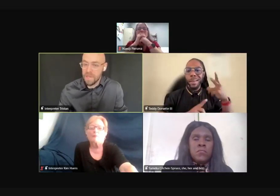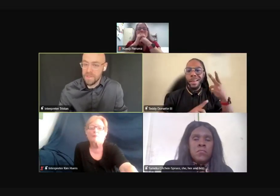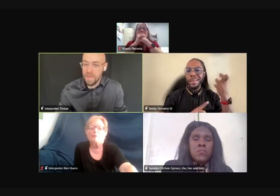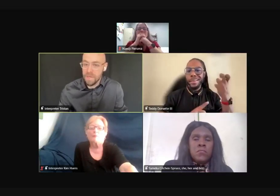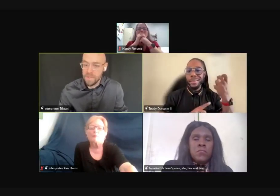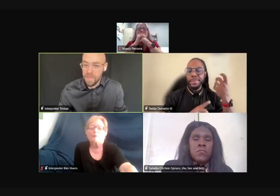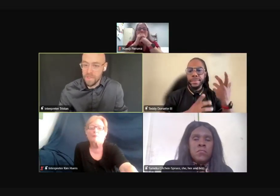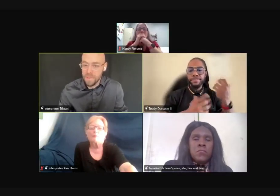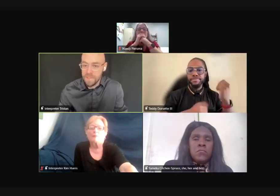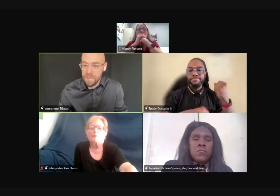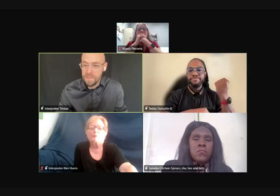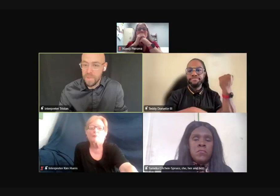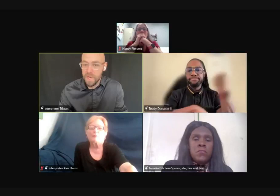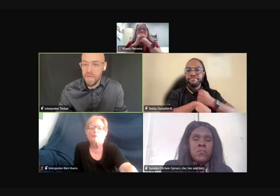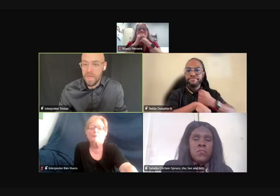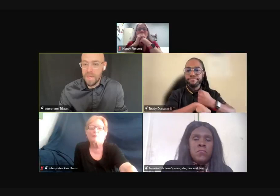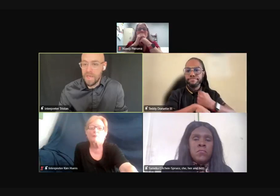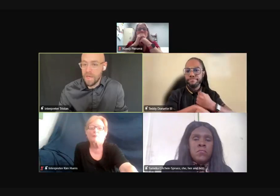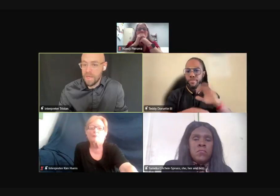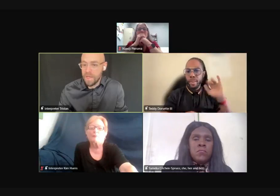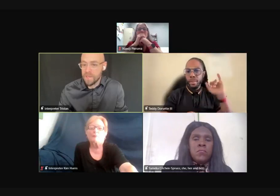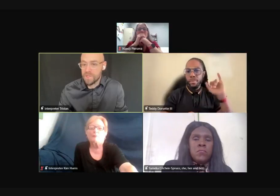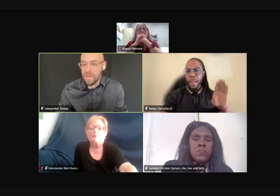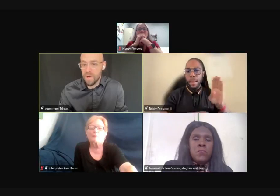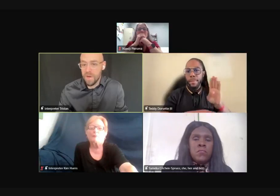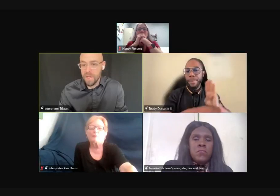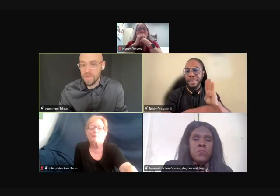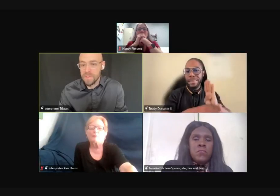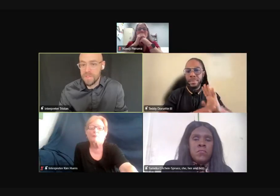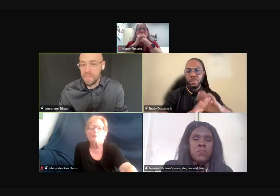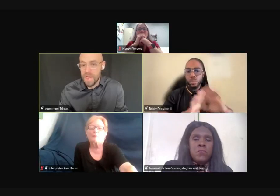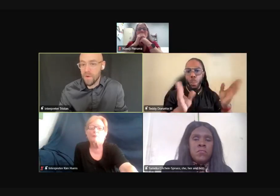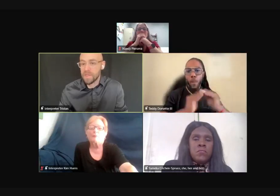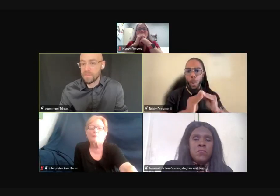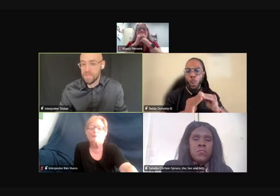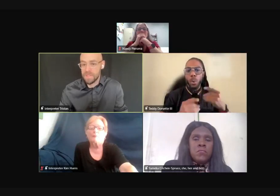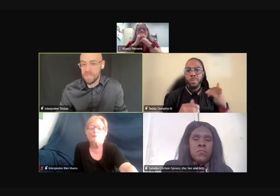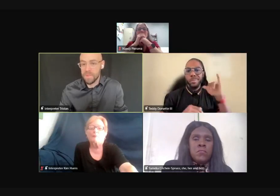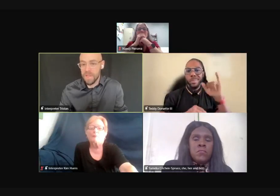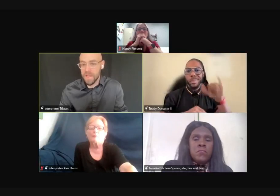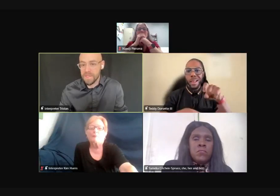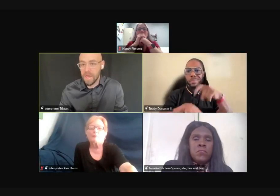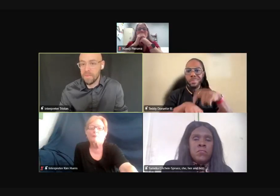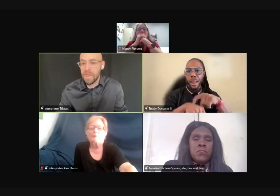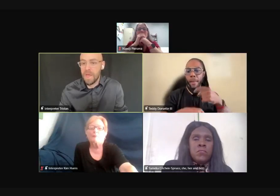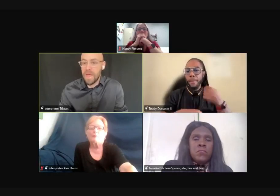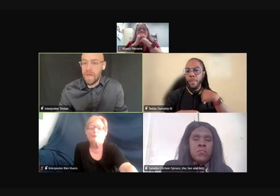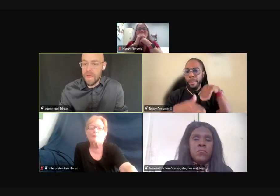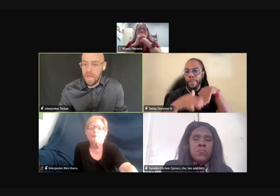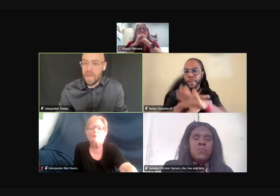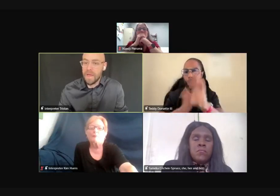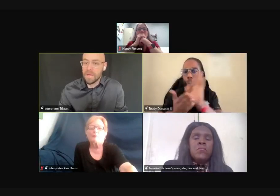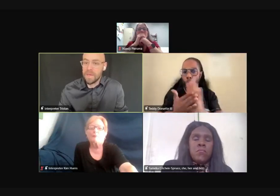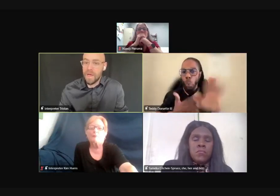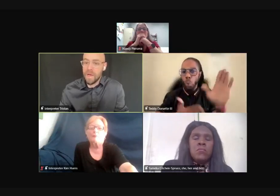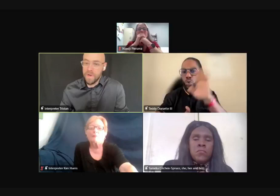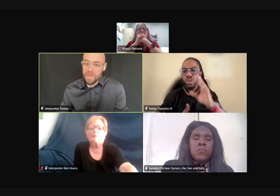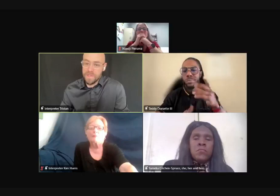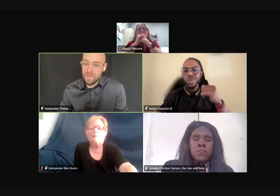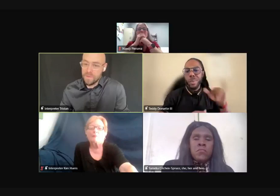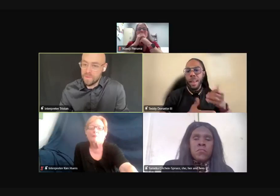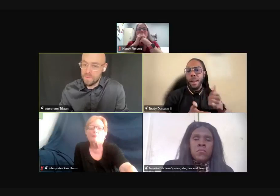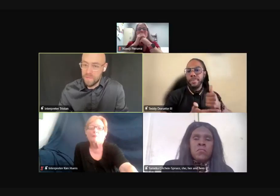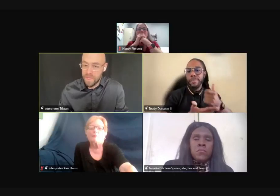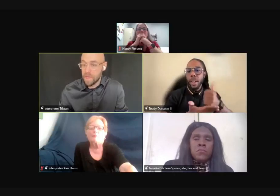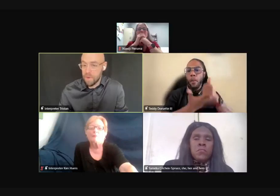hair stylist and cosmetology business, but he actually had already closed down his businesses by that time, and I